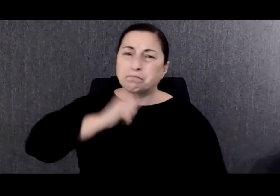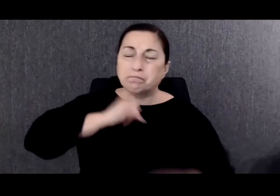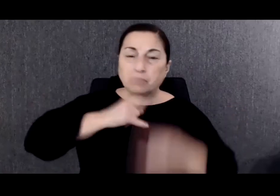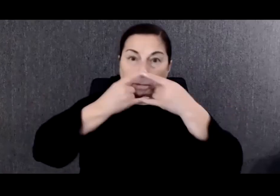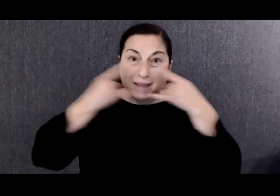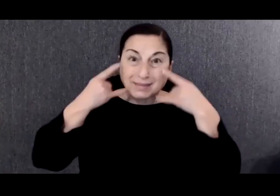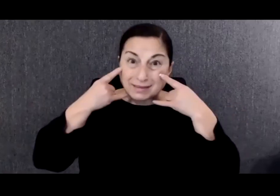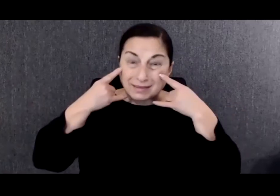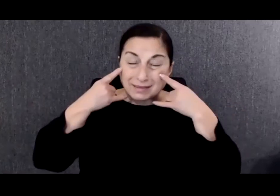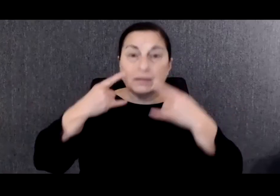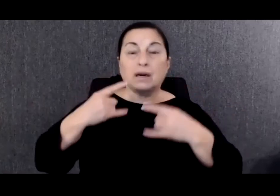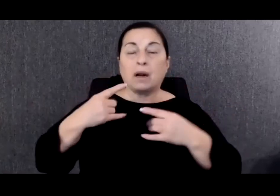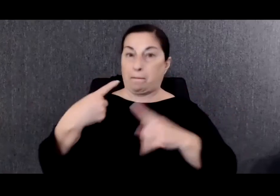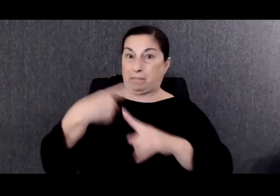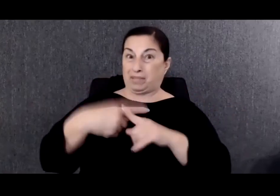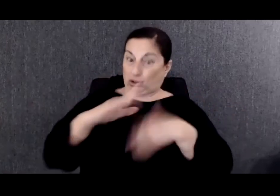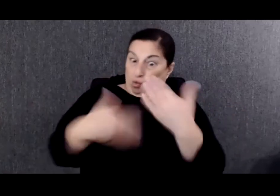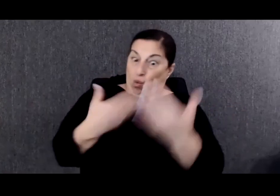who live with them.